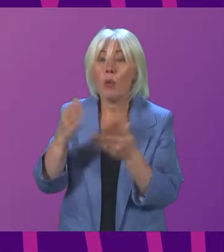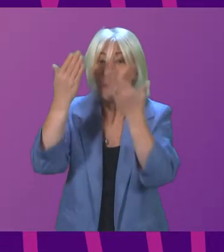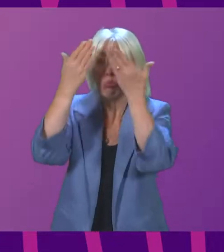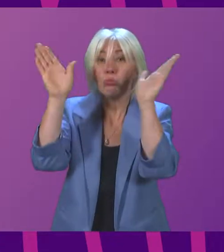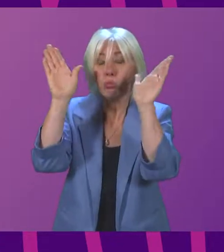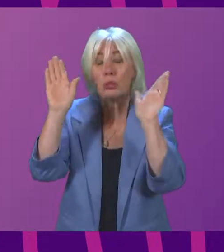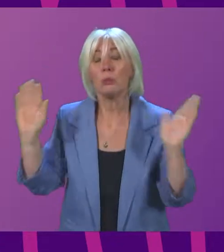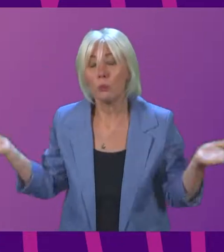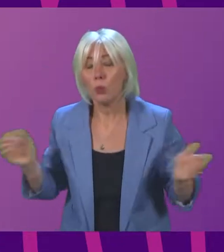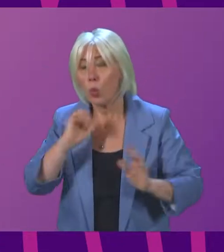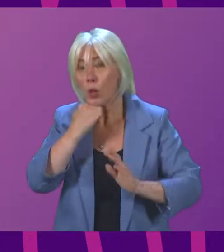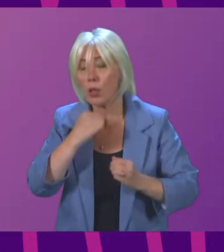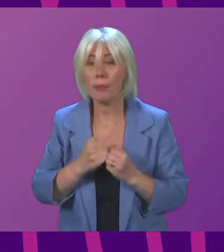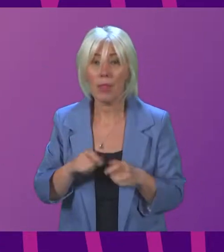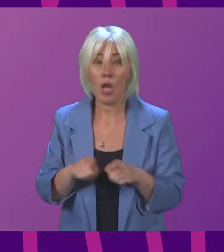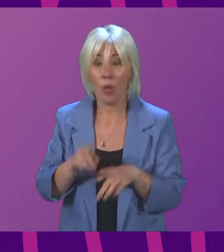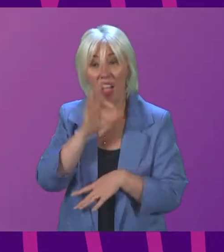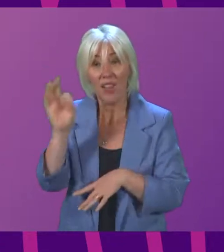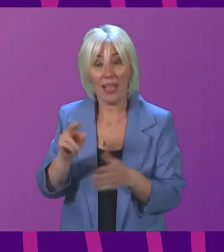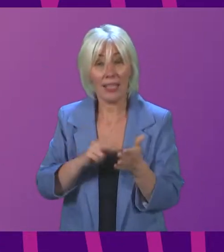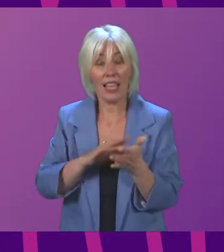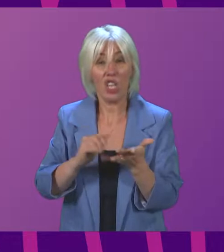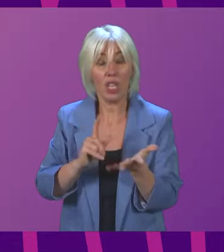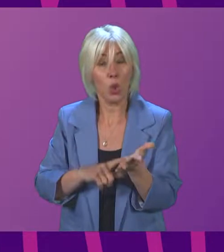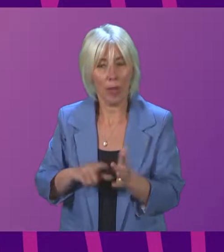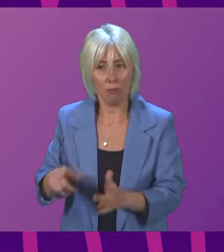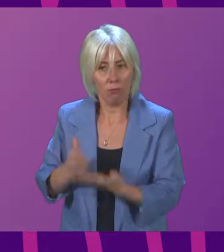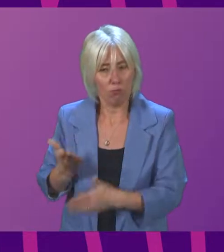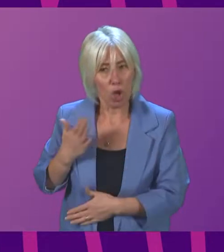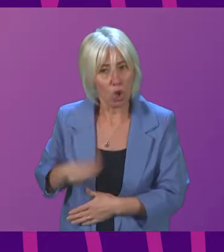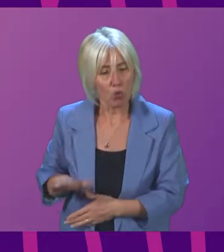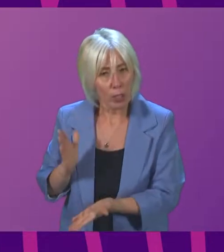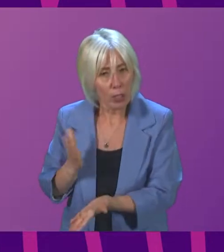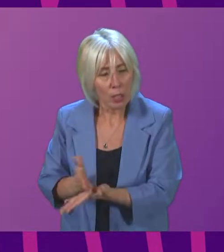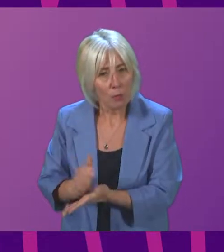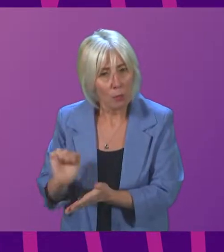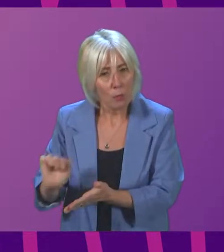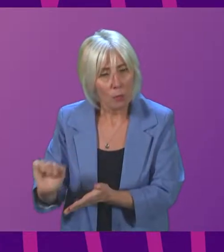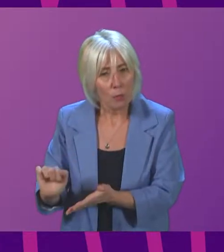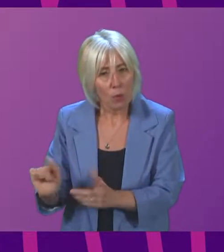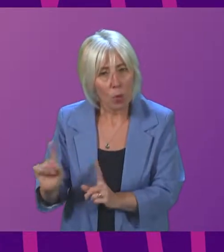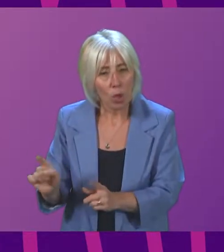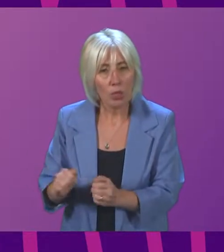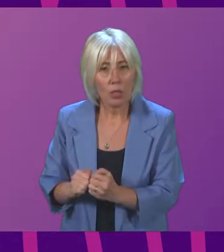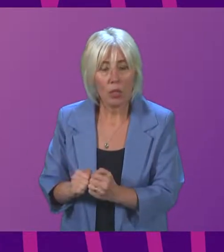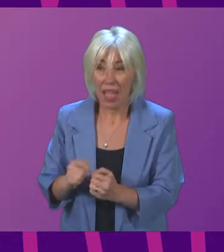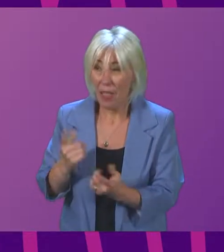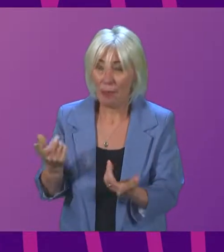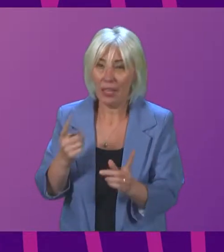open mind. I have already asked Lothian in terms of assurance if certain flanker-led